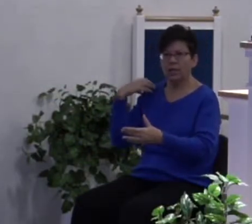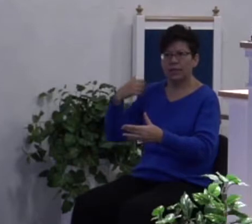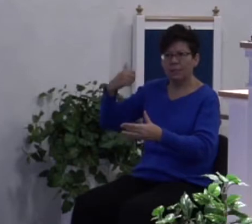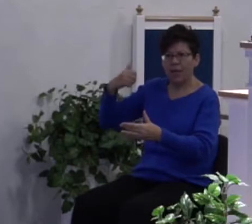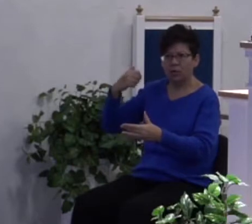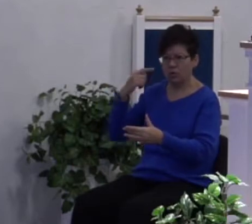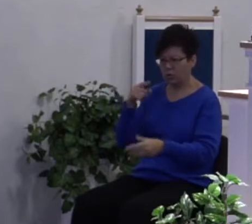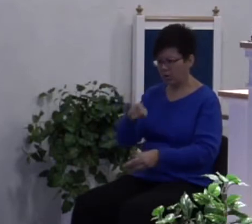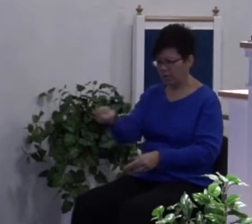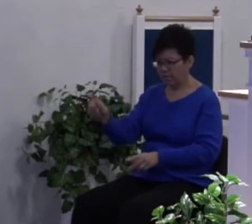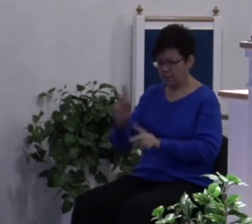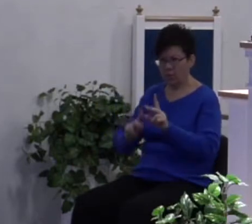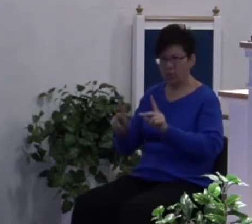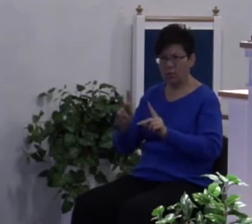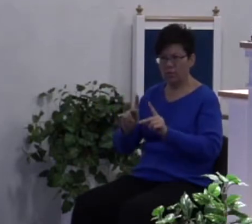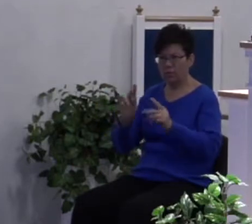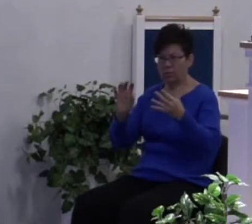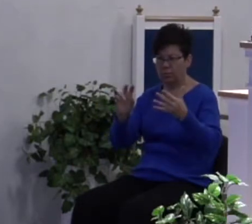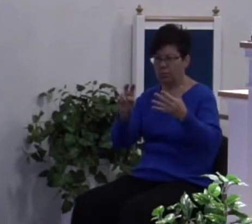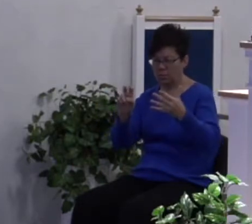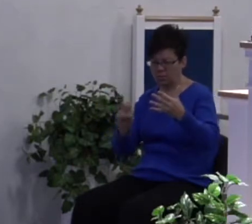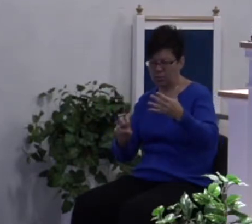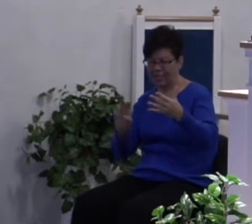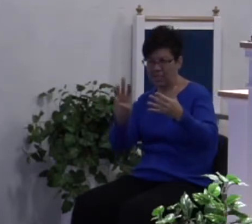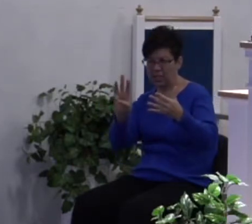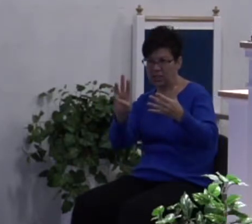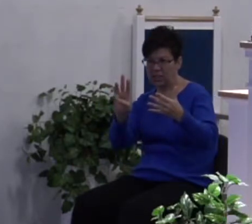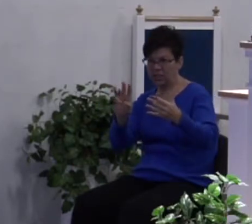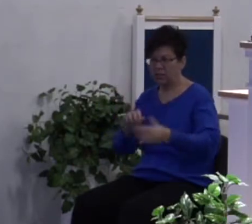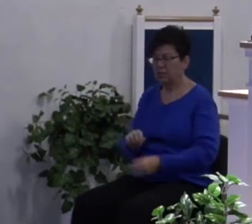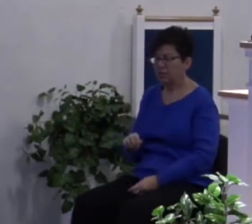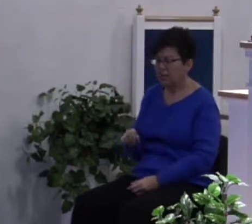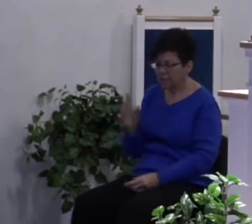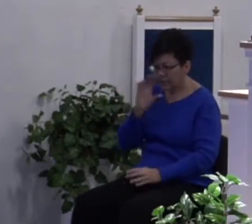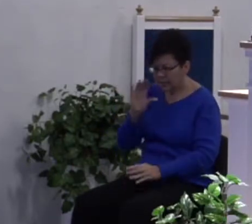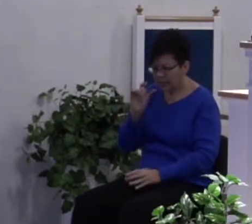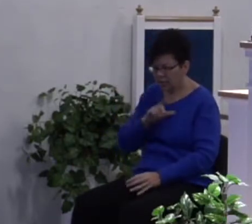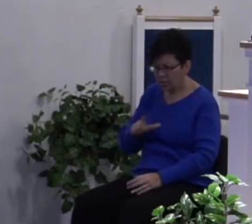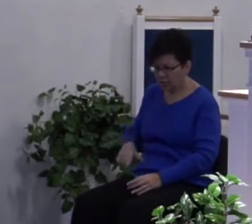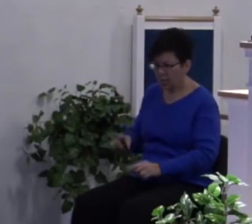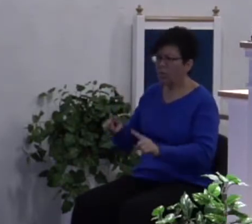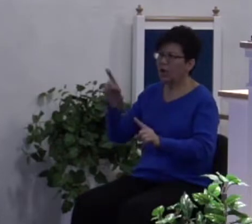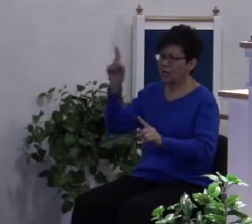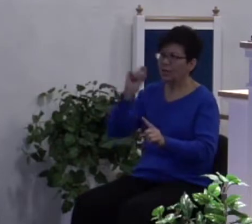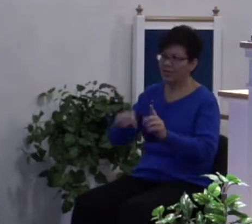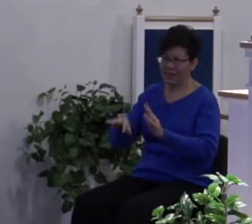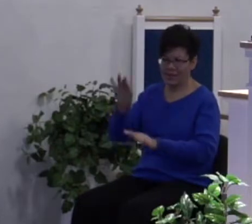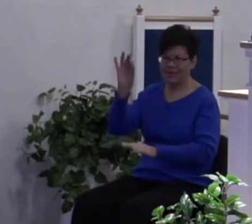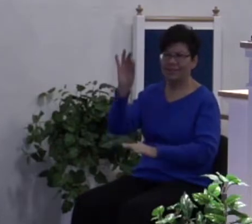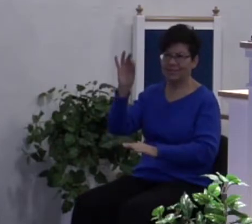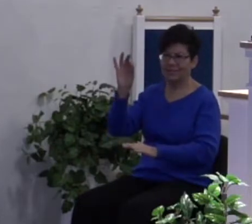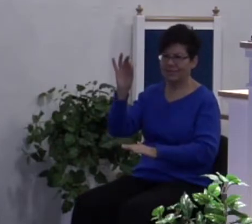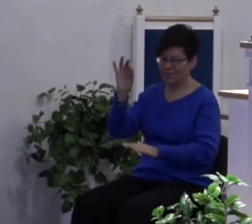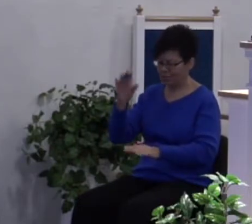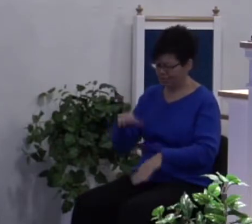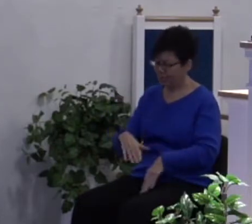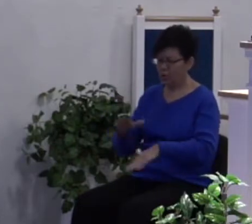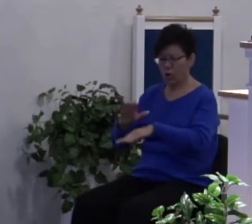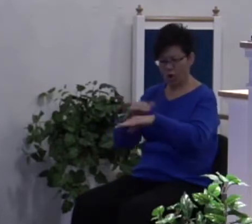people. Jump down to verse six. Seek ye the Lord while he may be found. Call ye upon him while he